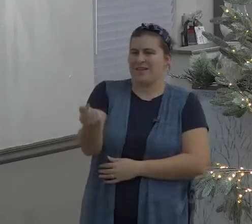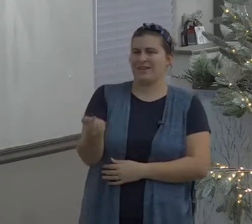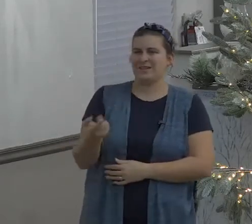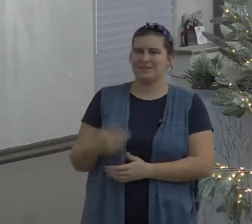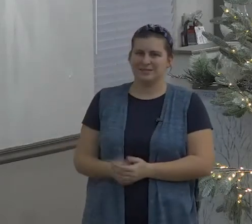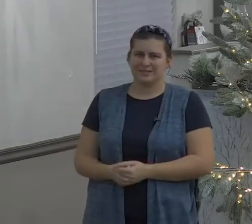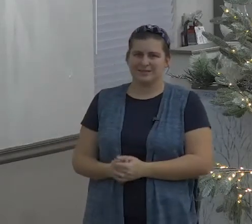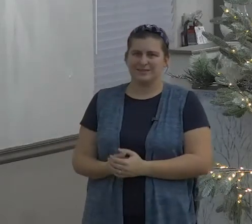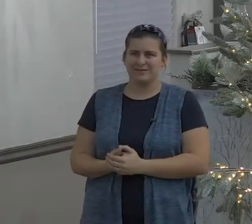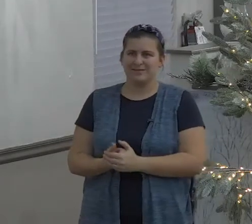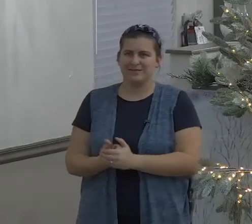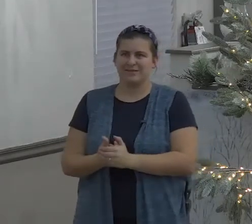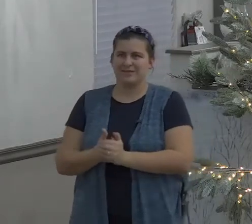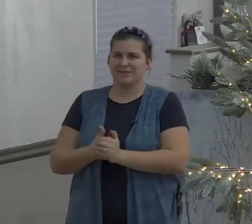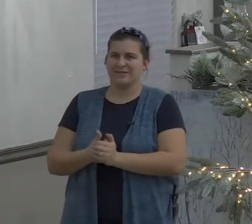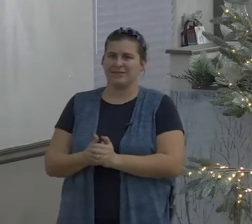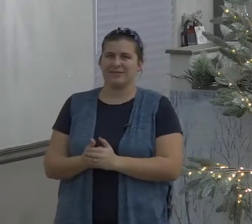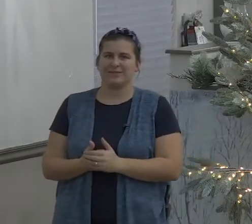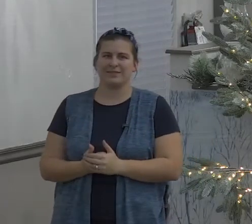recite it for us great